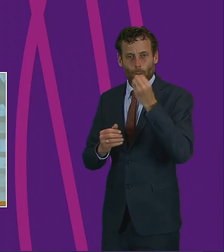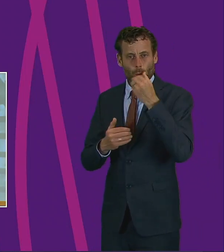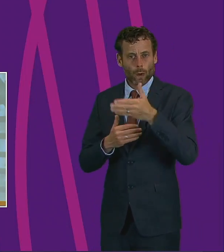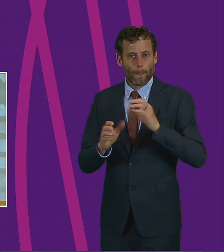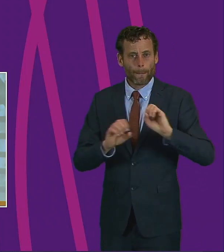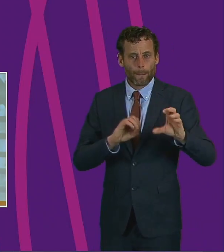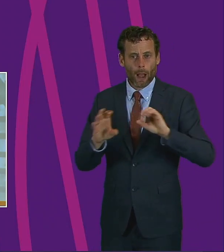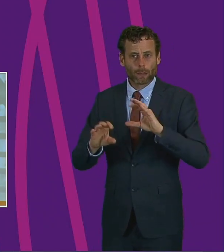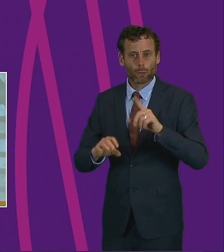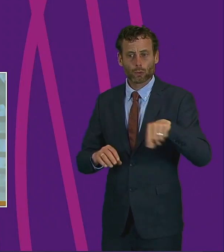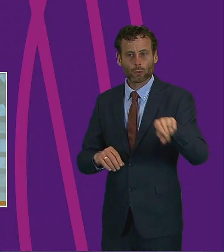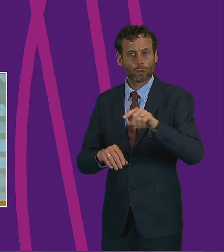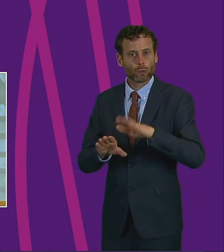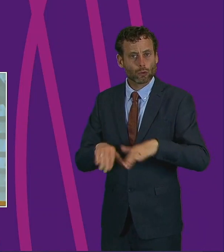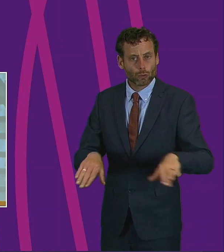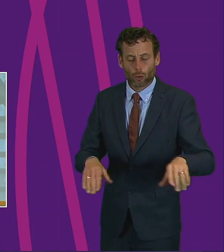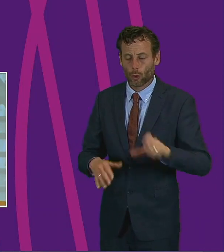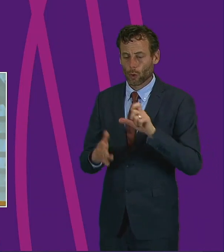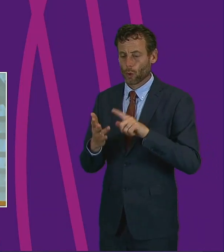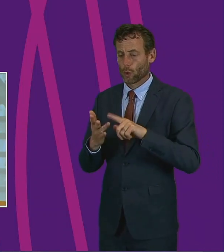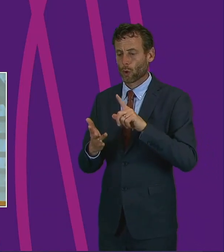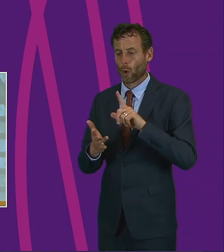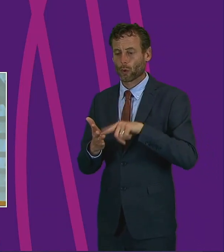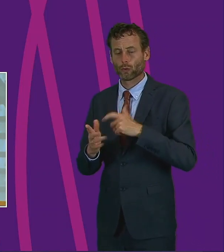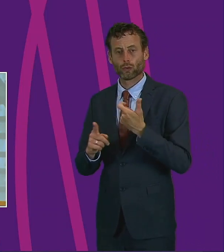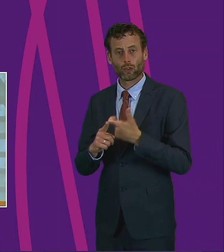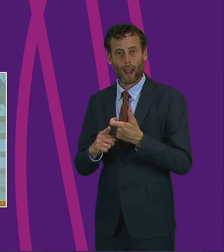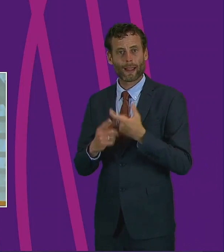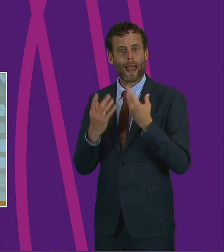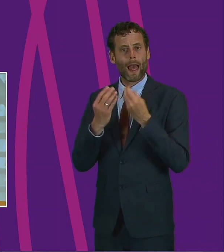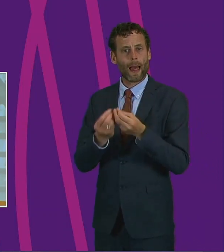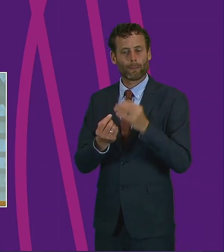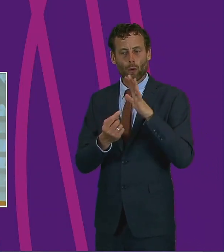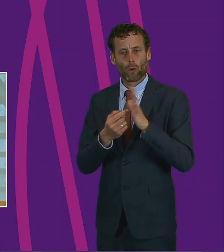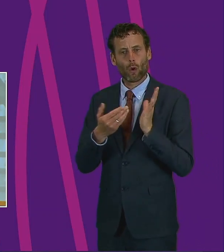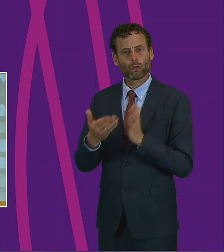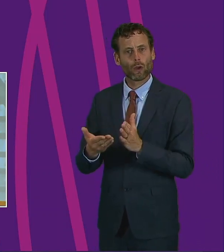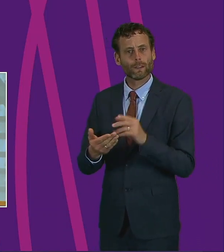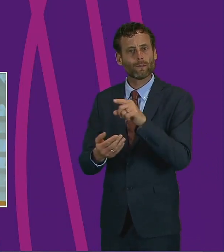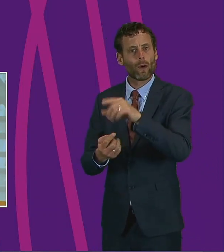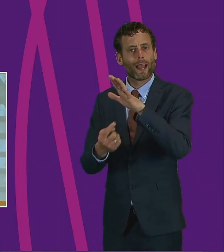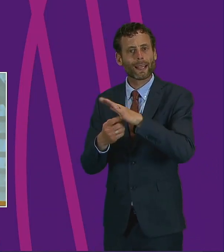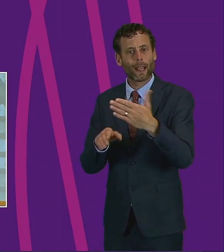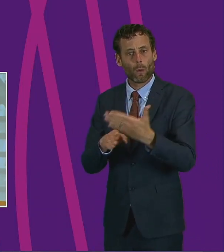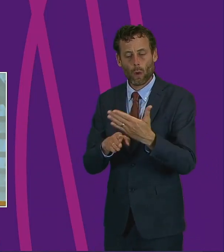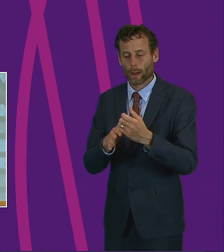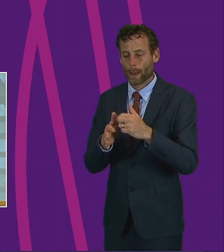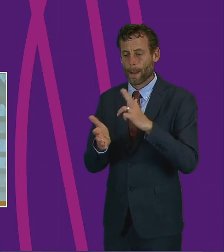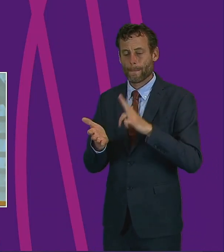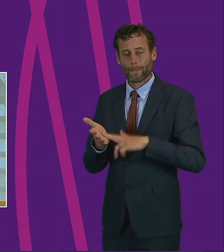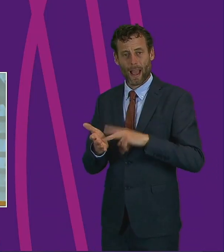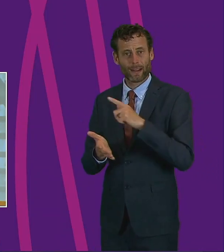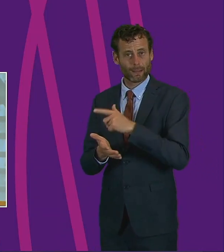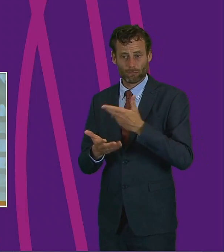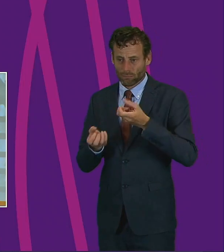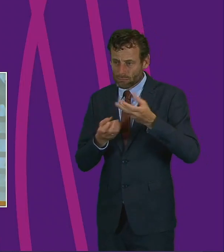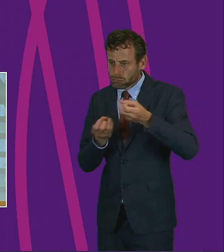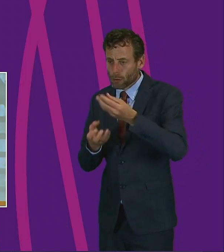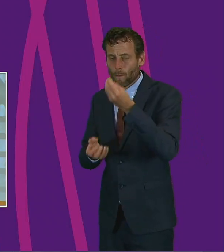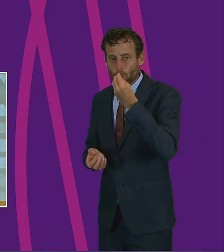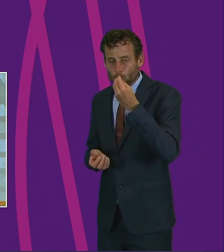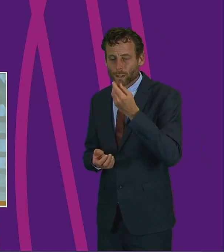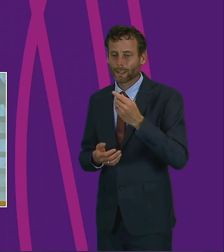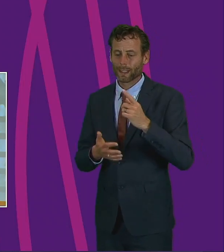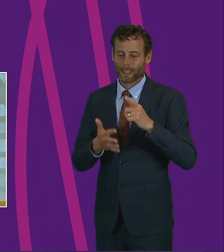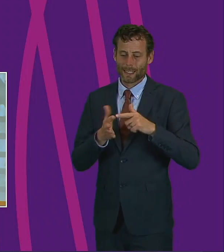children. Cojack are delivering care services for key workers. Pan is delivering food across Pollock Shaws, Manswood, Hill Park and Eastwood